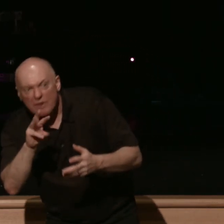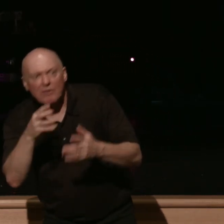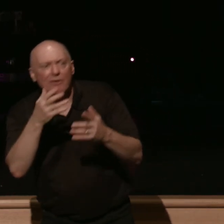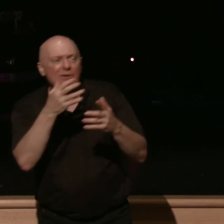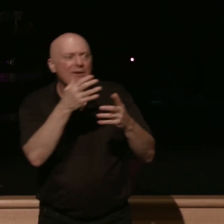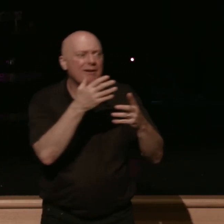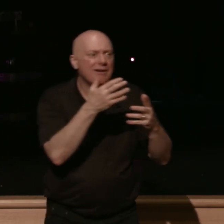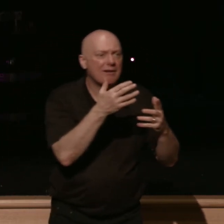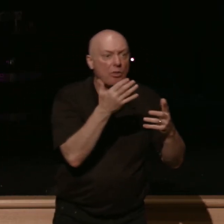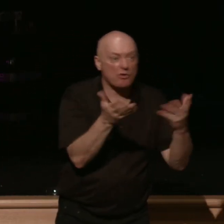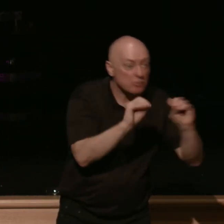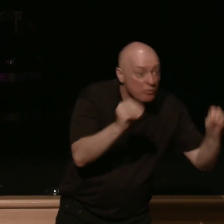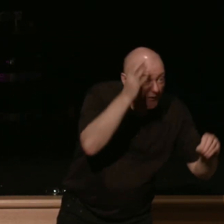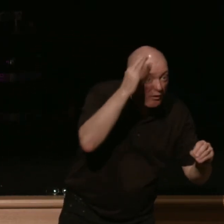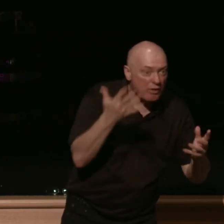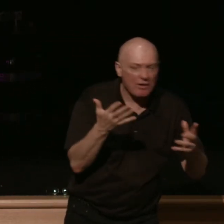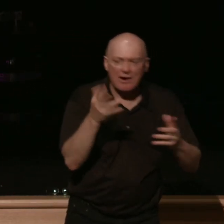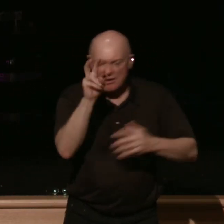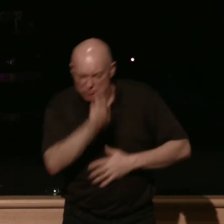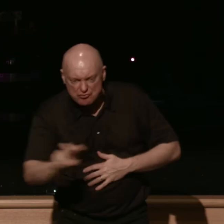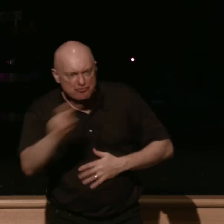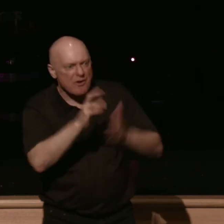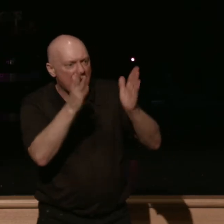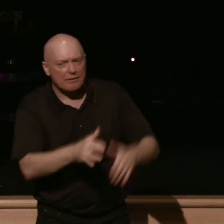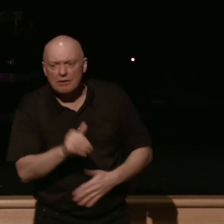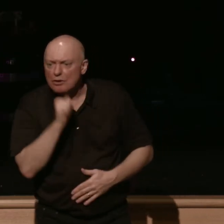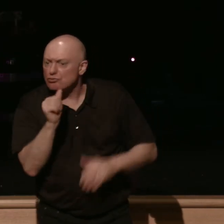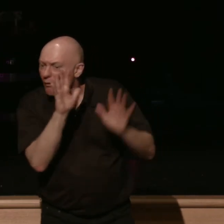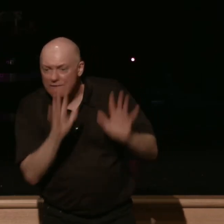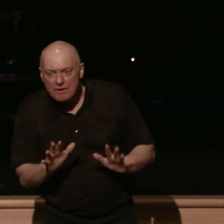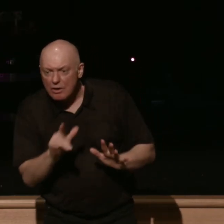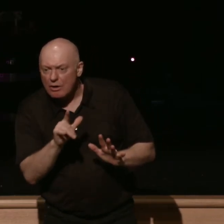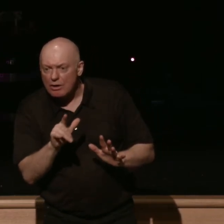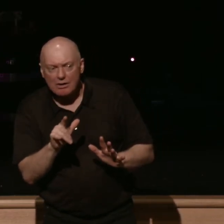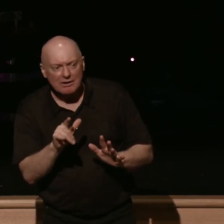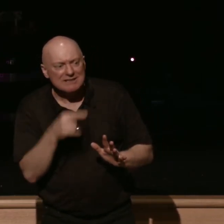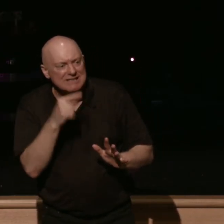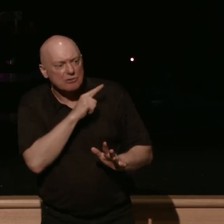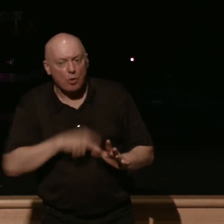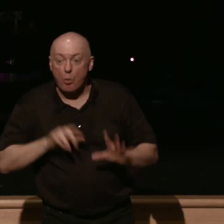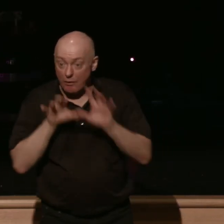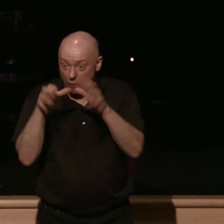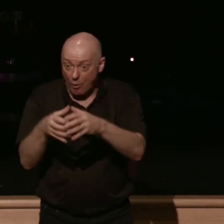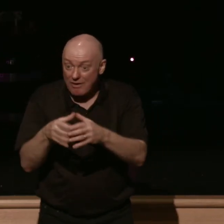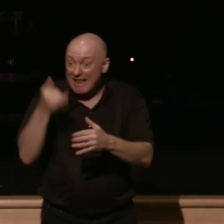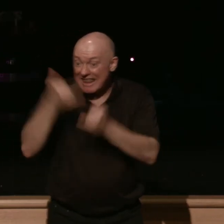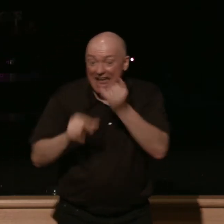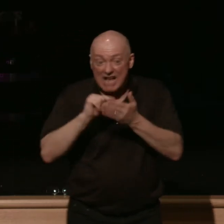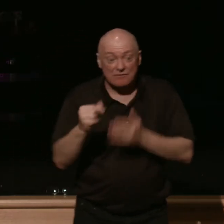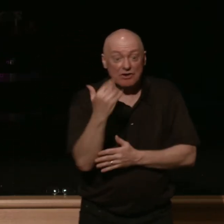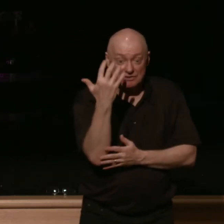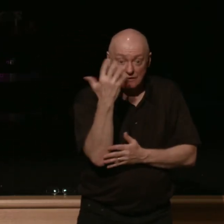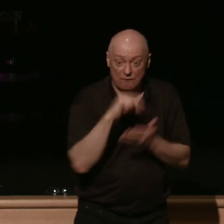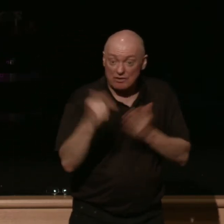who thrust aside the sojourner and do not fear me says the Lord of hosts this last verse verse 5 serves as a warning